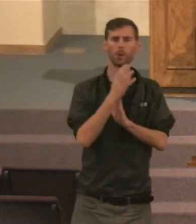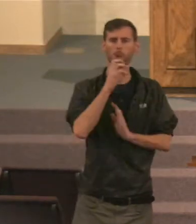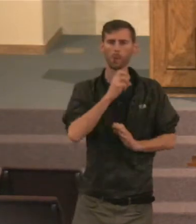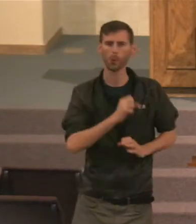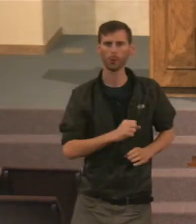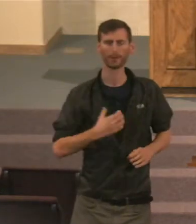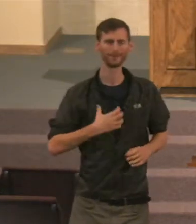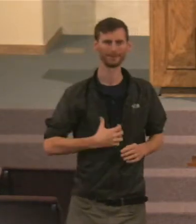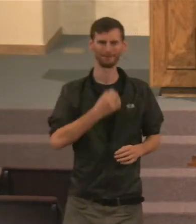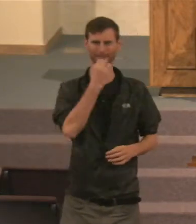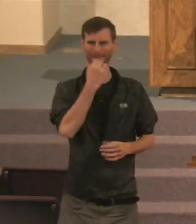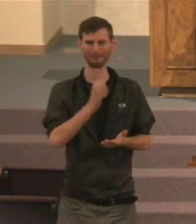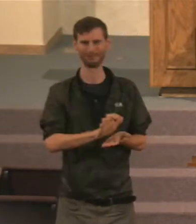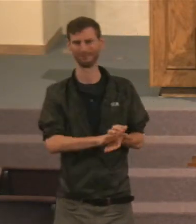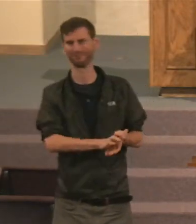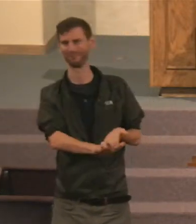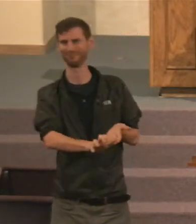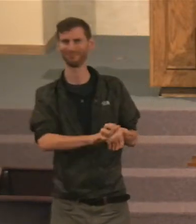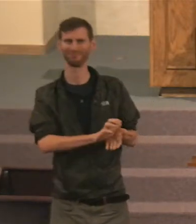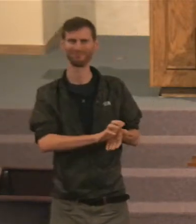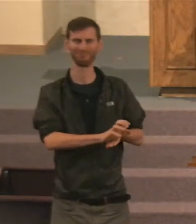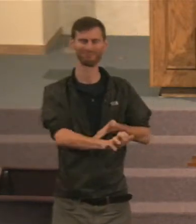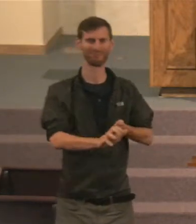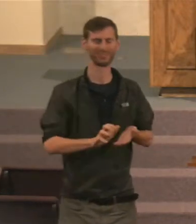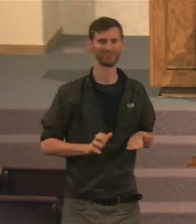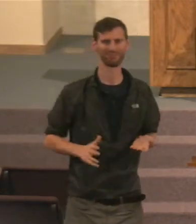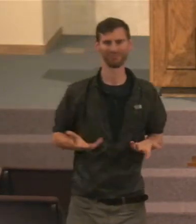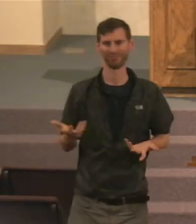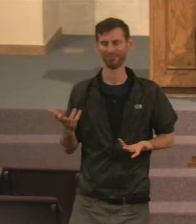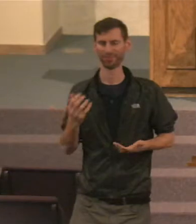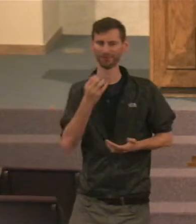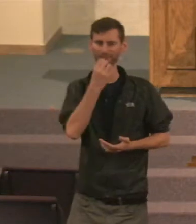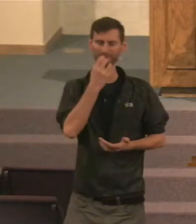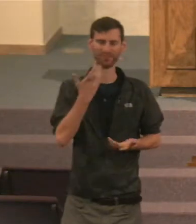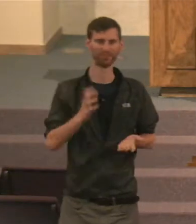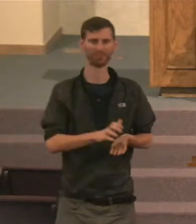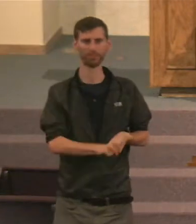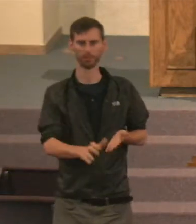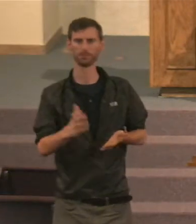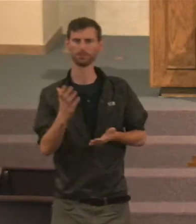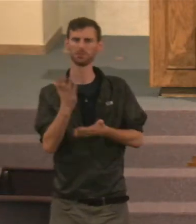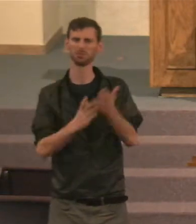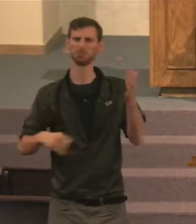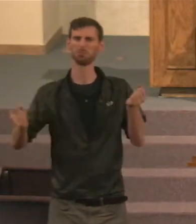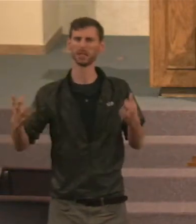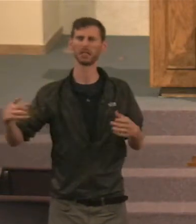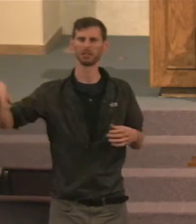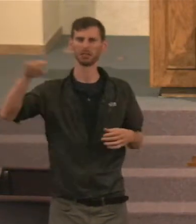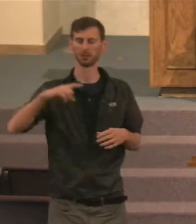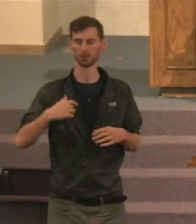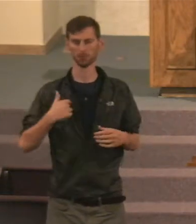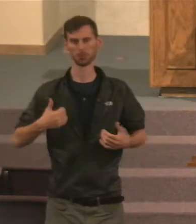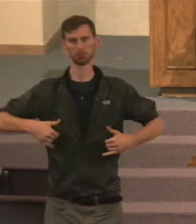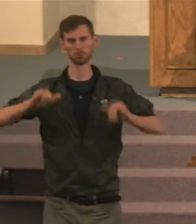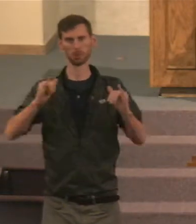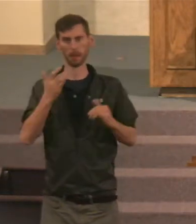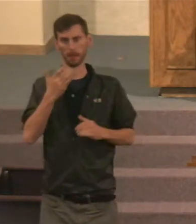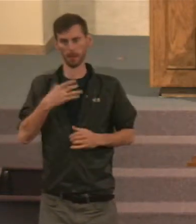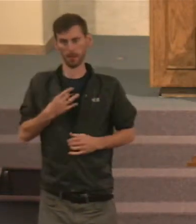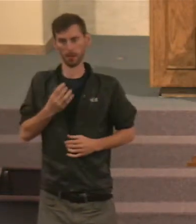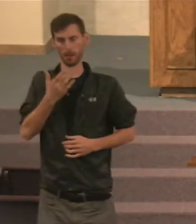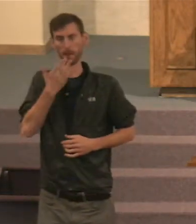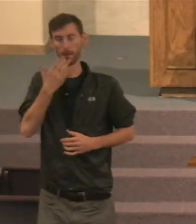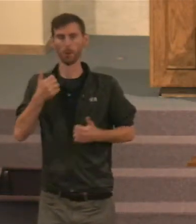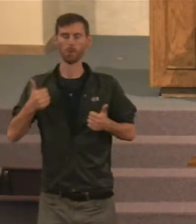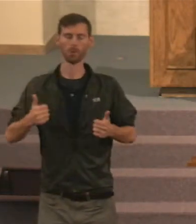I can still get excited about eating, especially when it's something I really like. But some people, the things that they used to enjoy